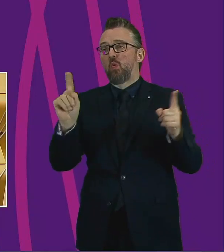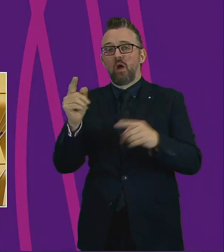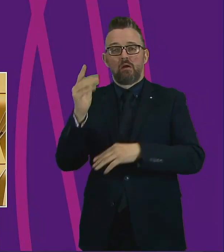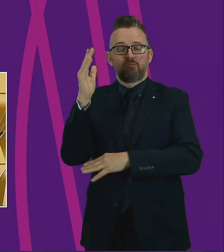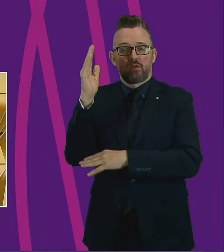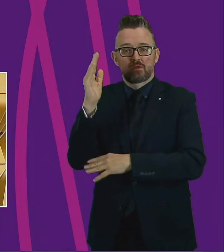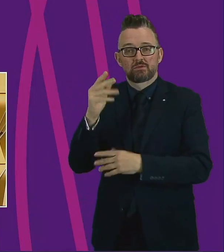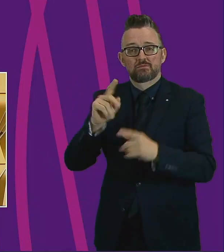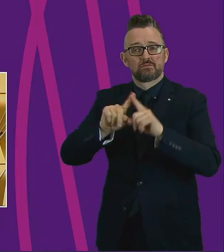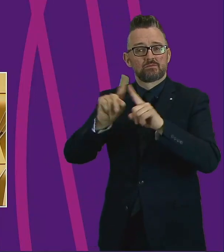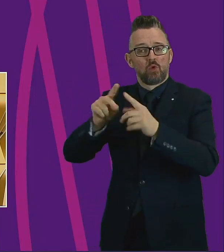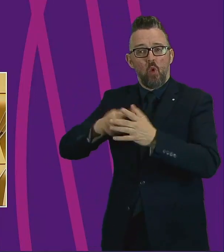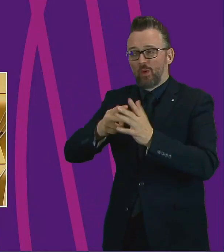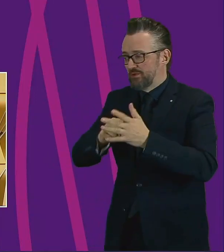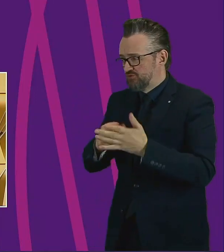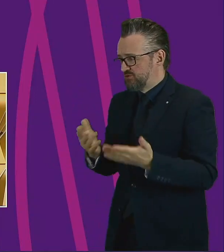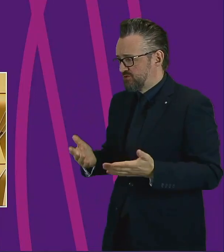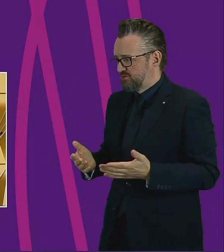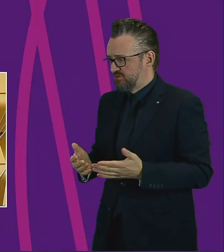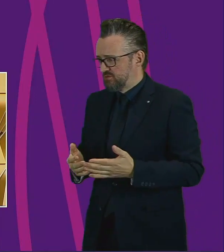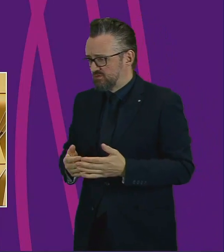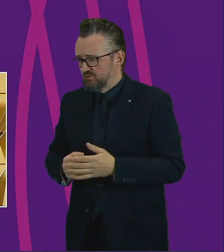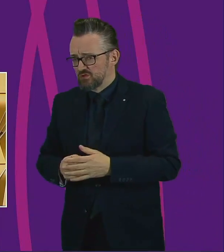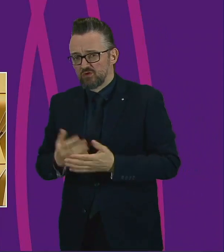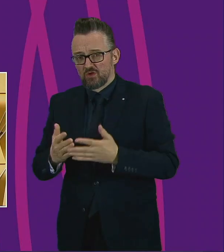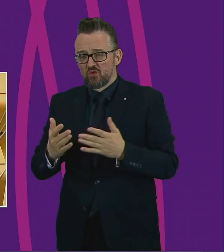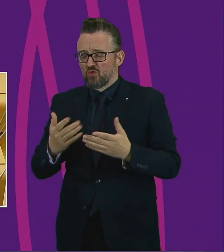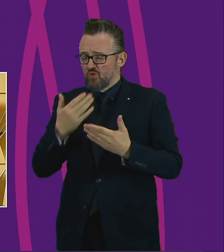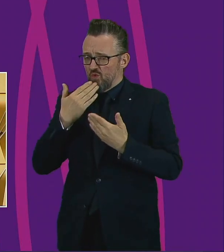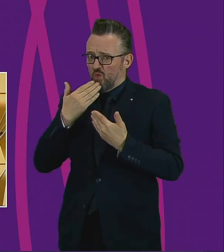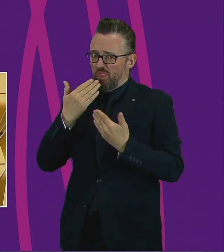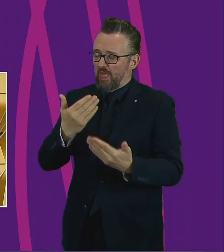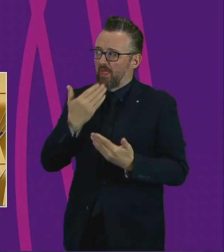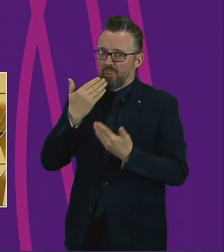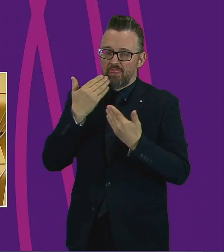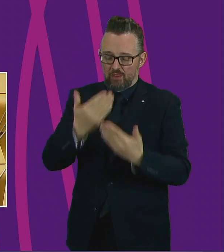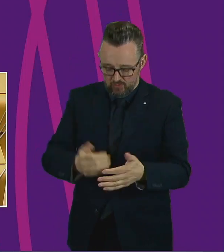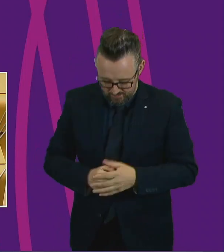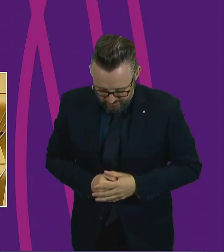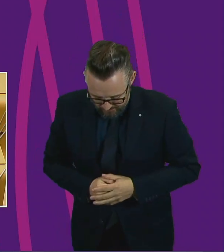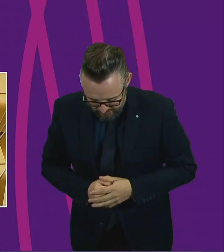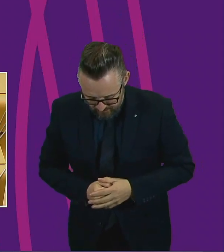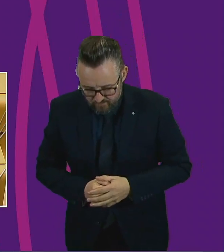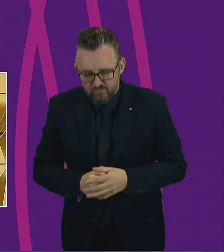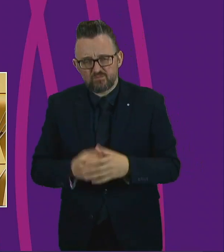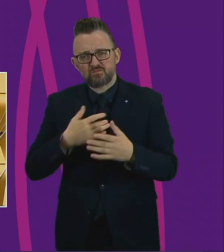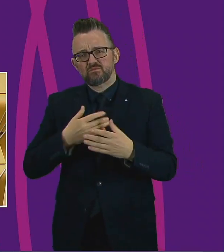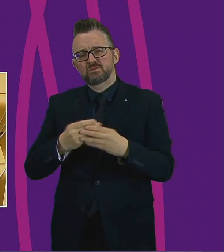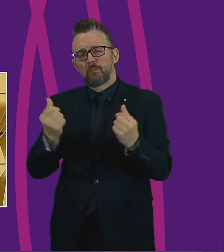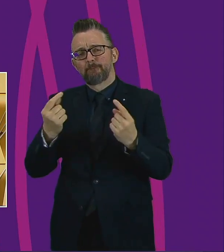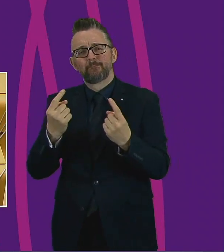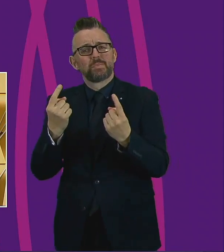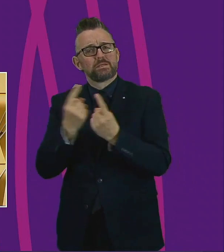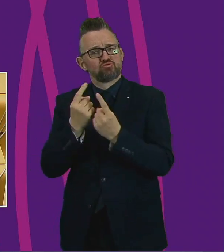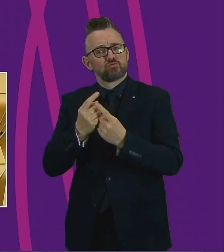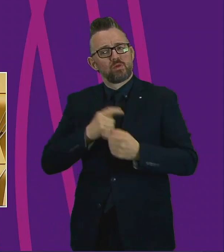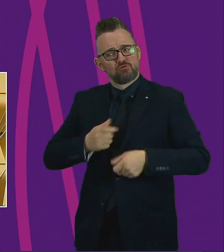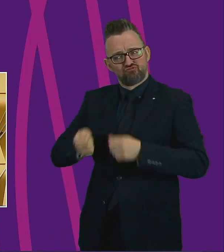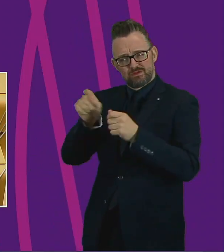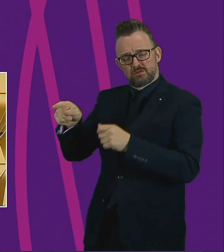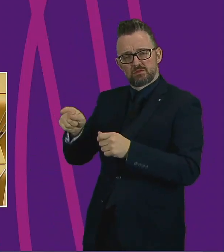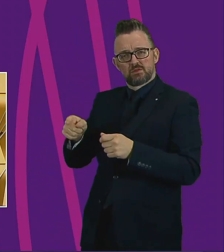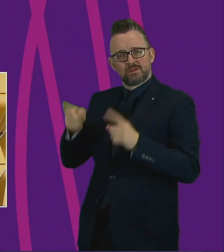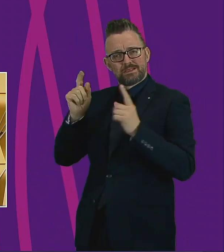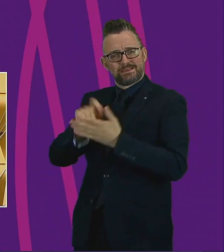all the organisations across the country, a deep, deep thank you. I just wanted to raise a few issues with the Cabinet Secretaries